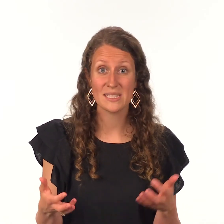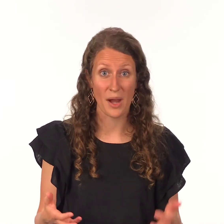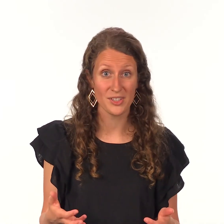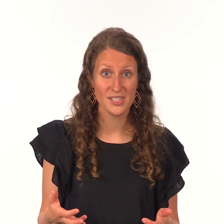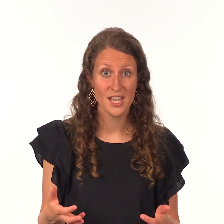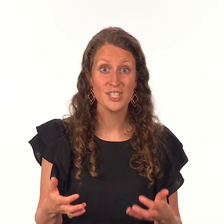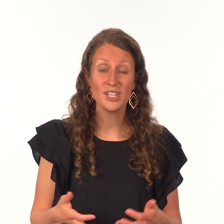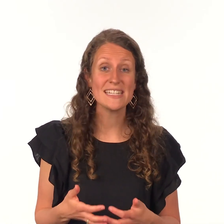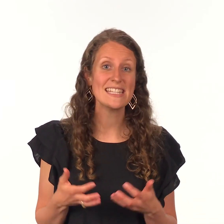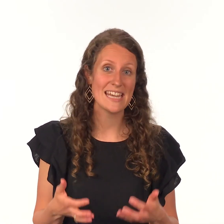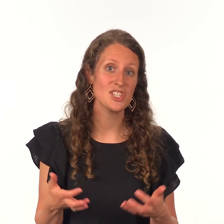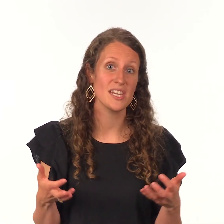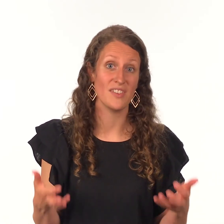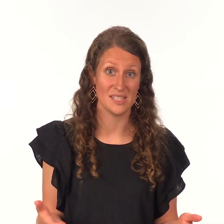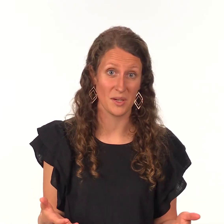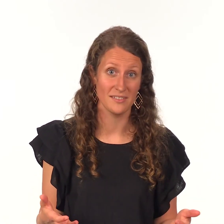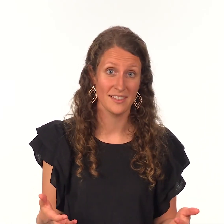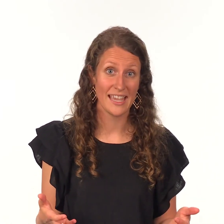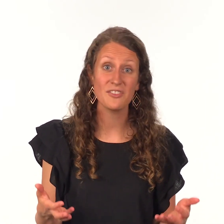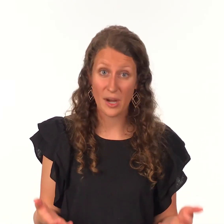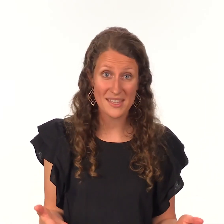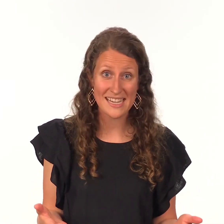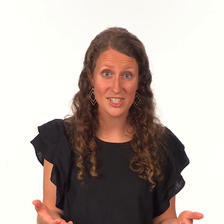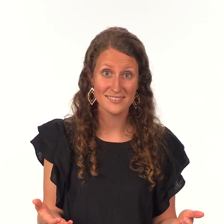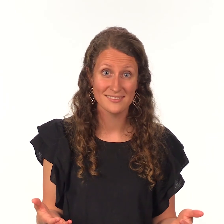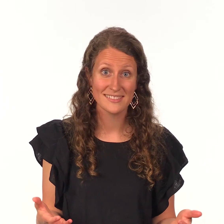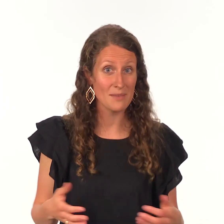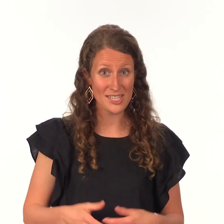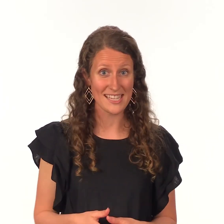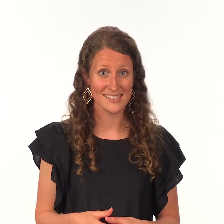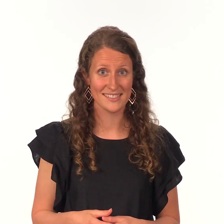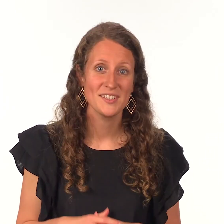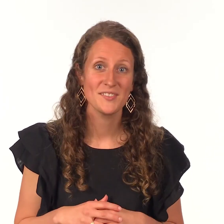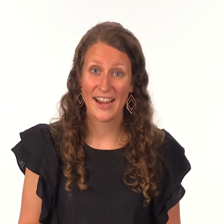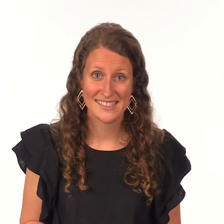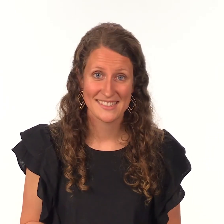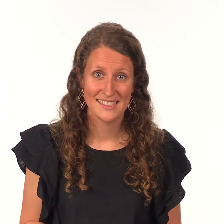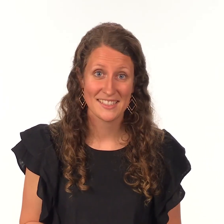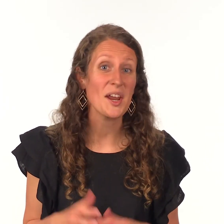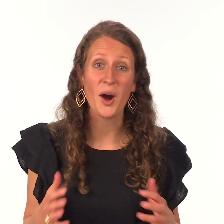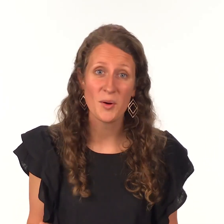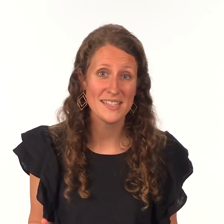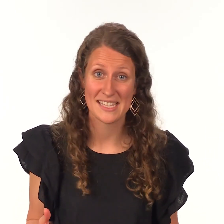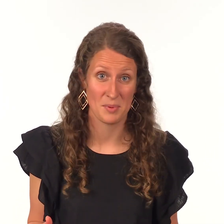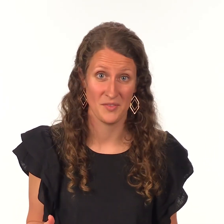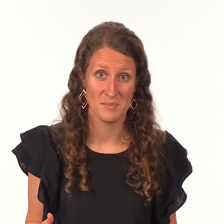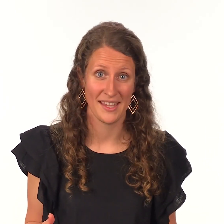his brothers turned into the nation of israel and from this nation came jesus friends god always has a perfect plan